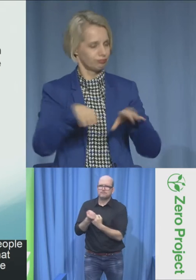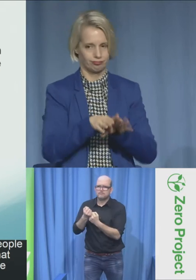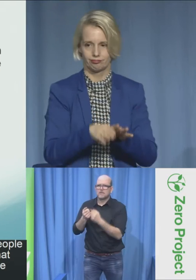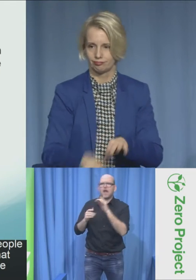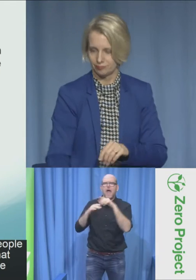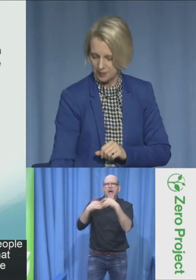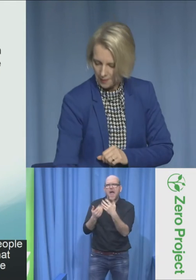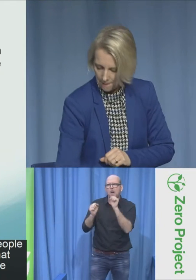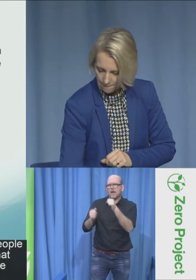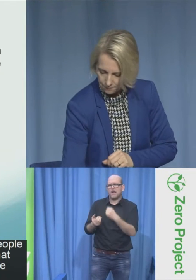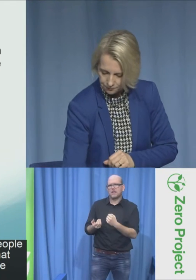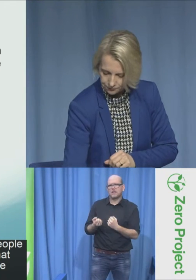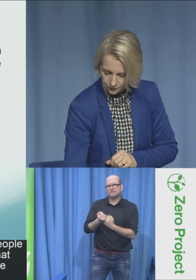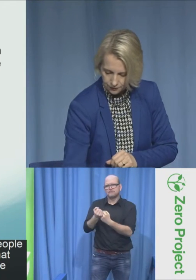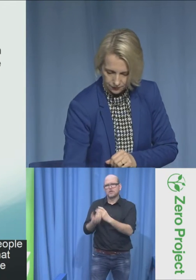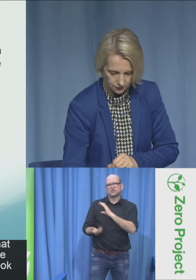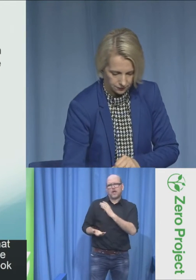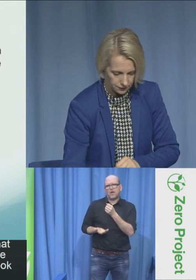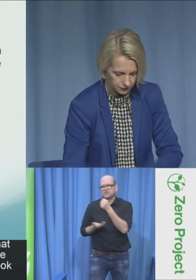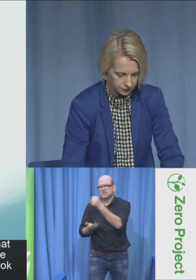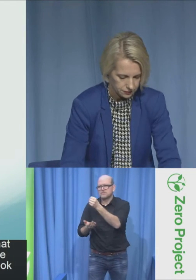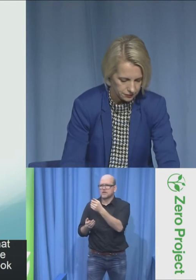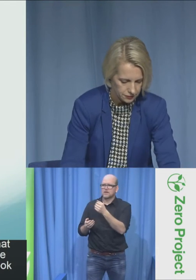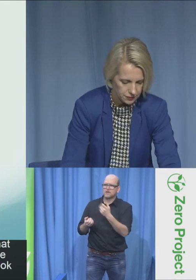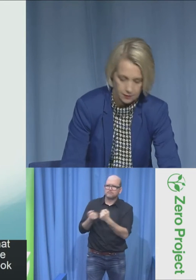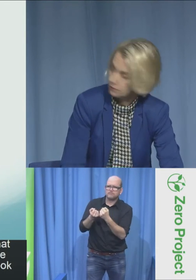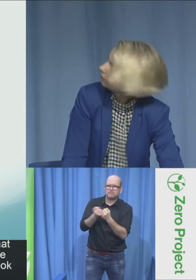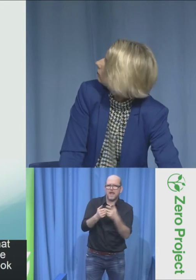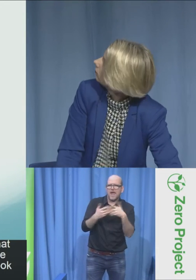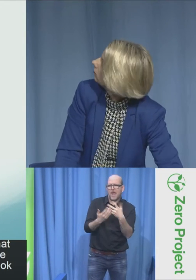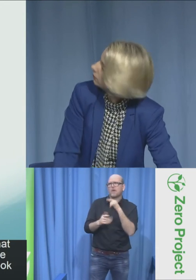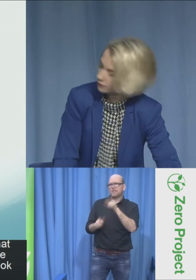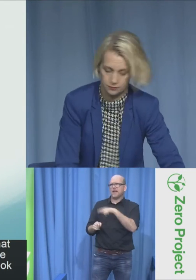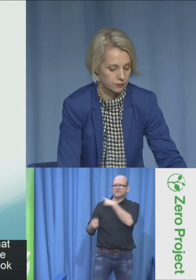So I will now close my keynote.